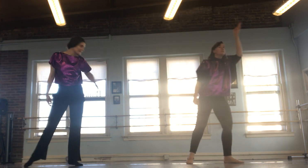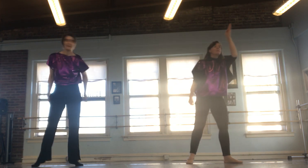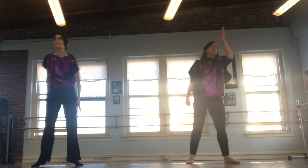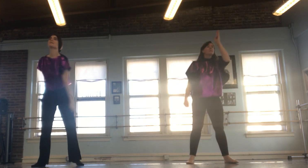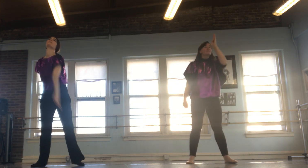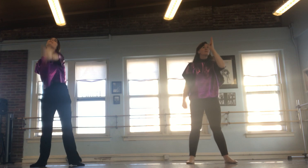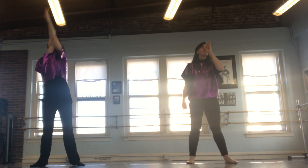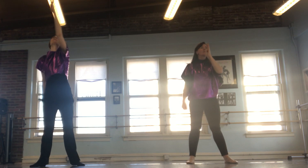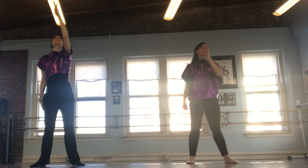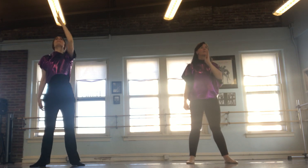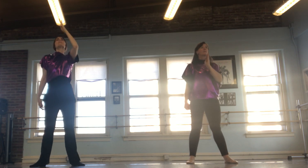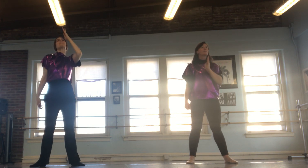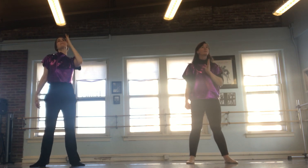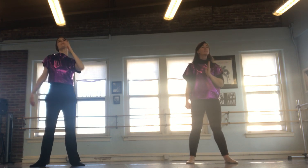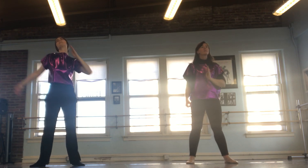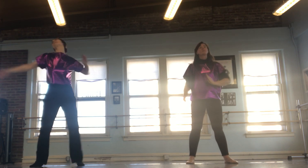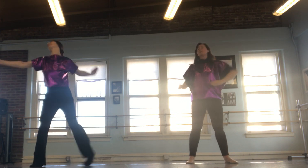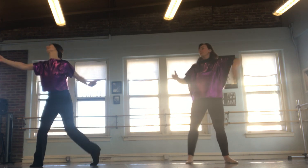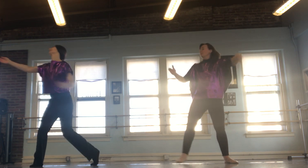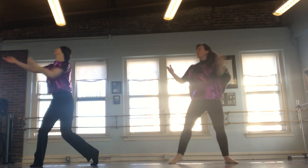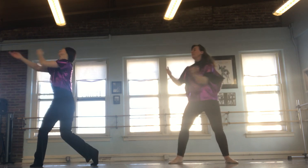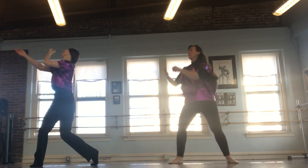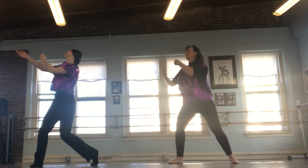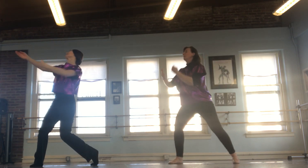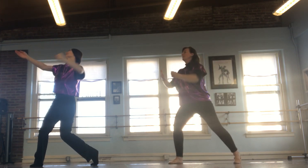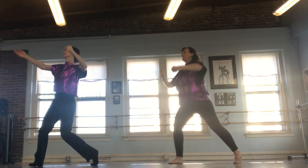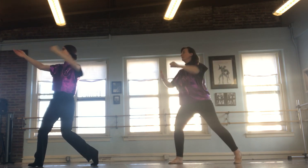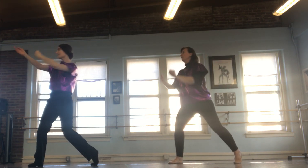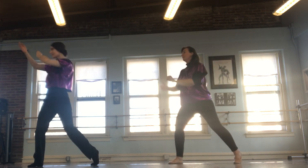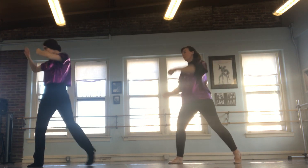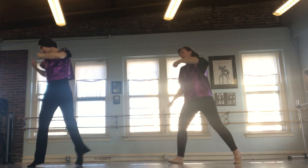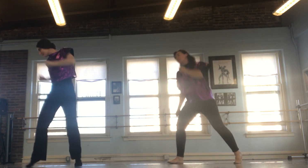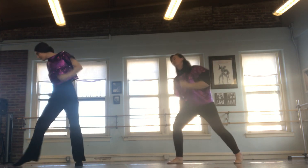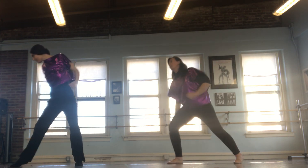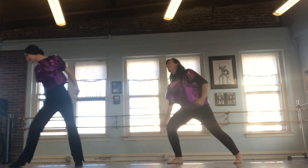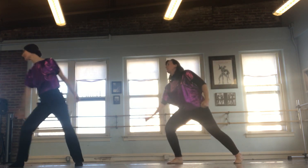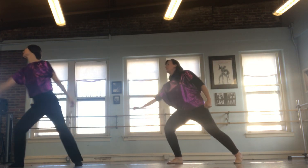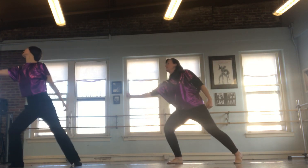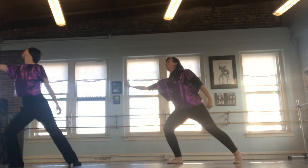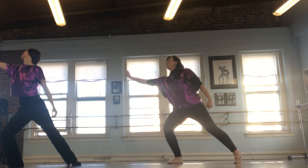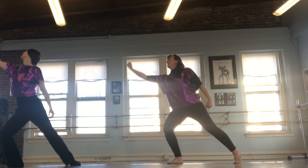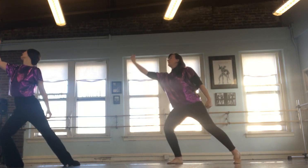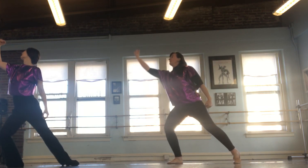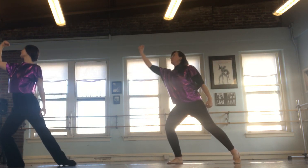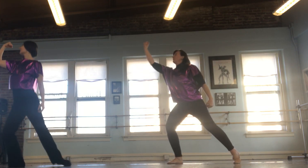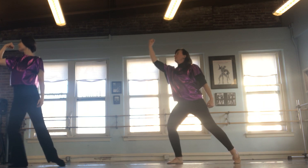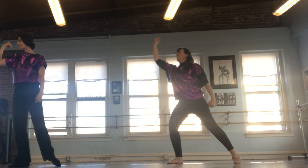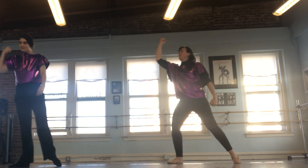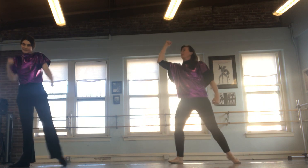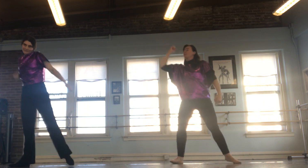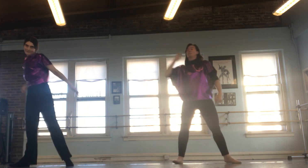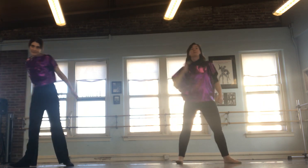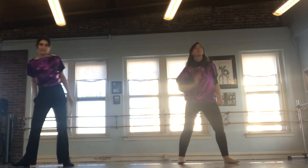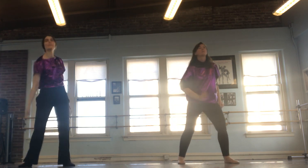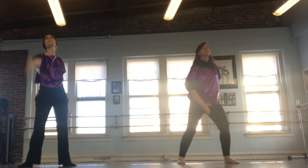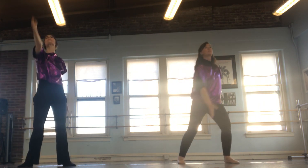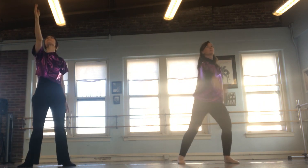our God, sing with me. How great is our